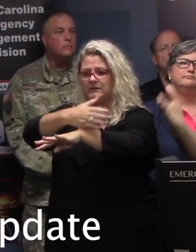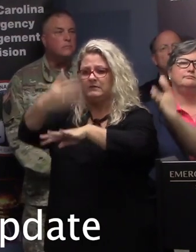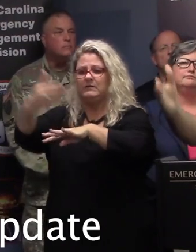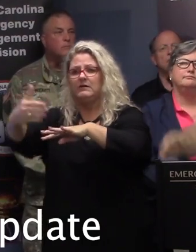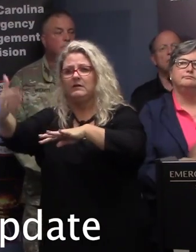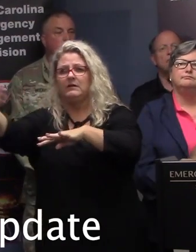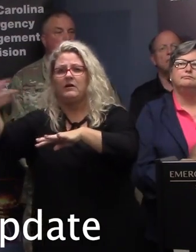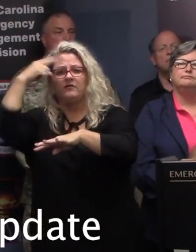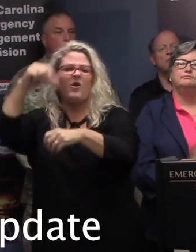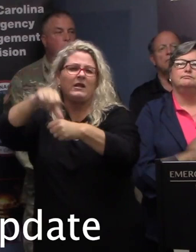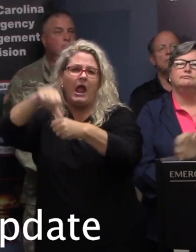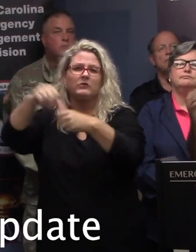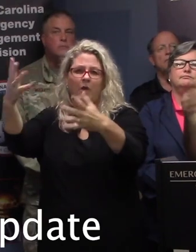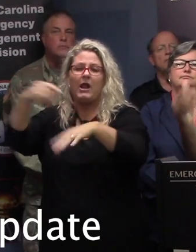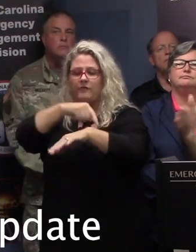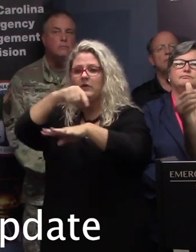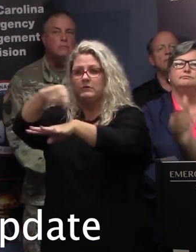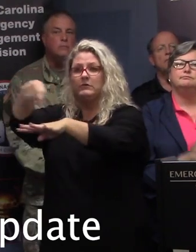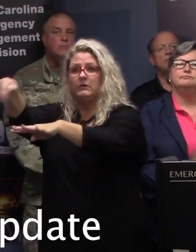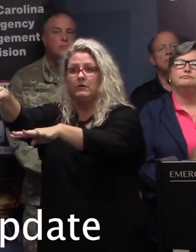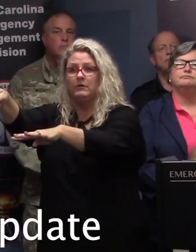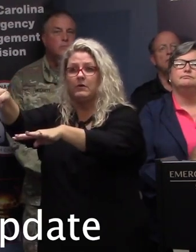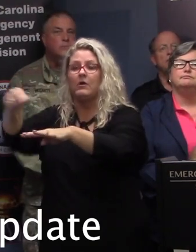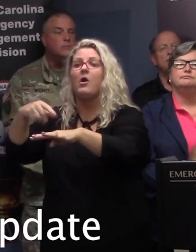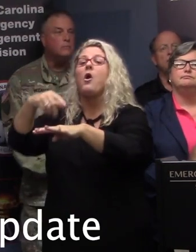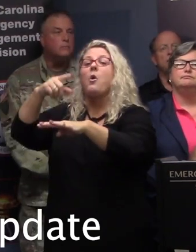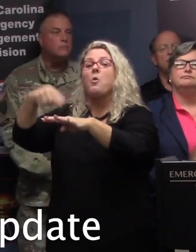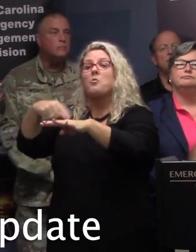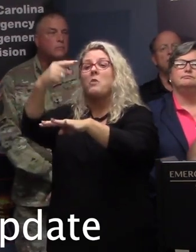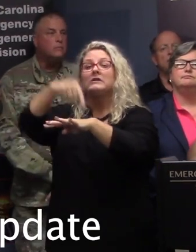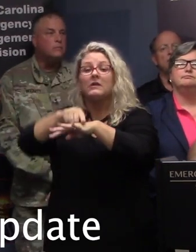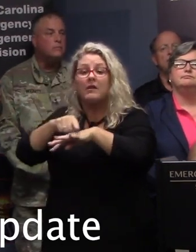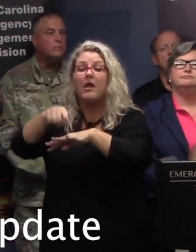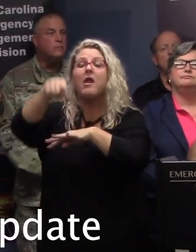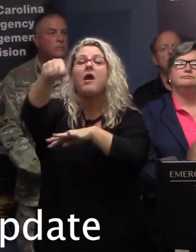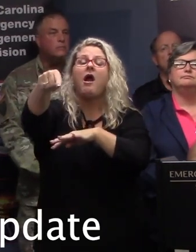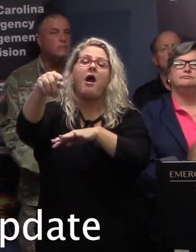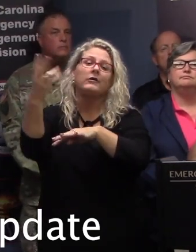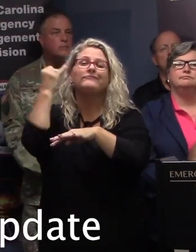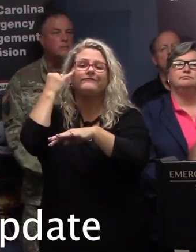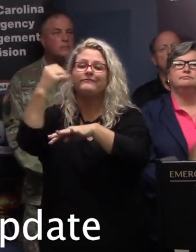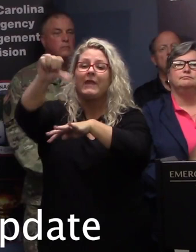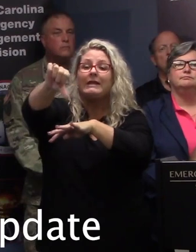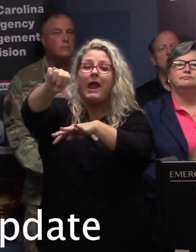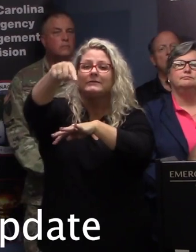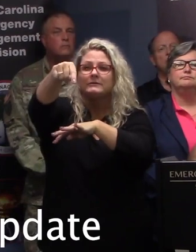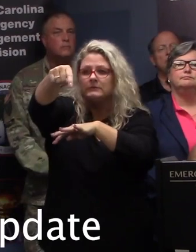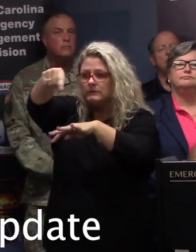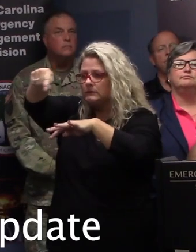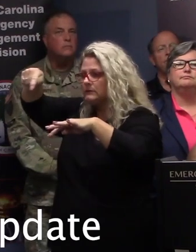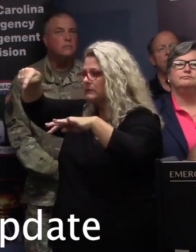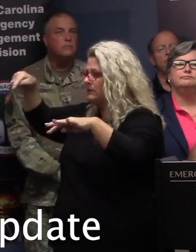have to return on the regular westbound lanes. We want to give priority to the folks coming from the coastal region and have them a clear